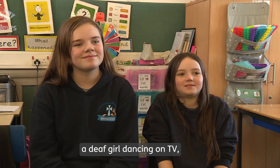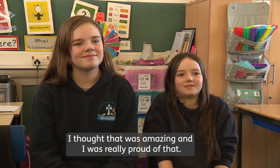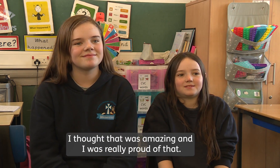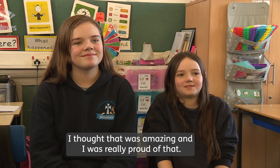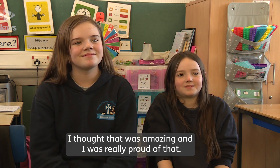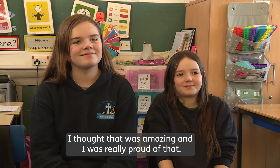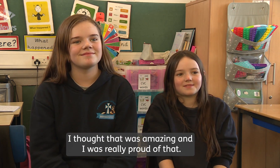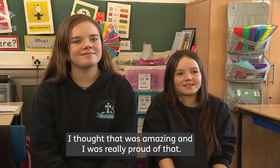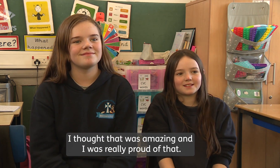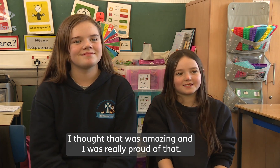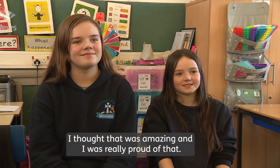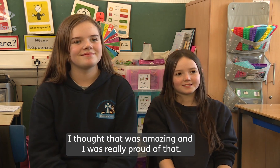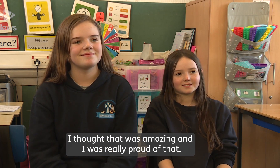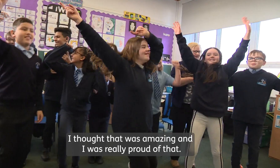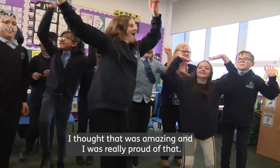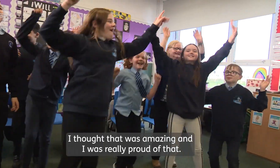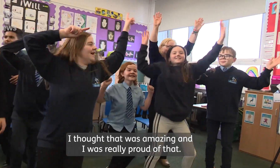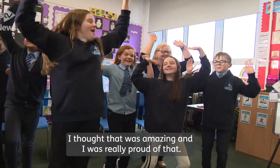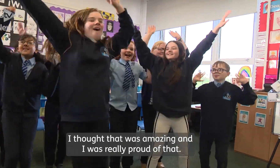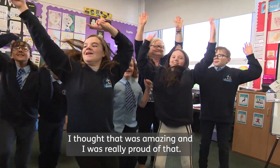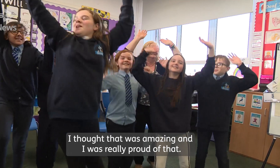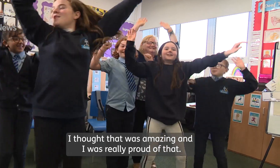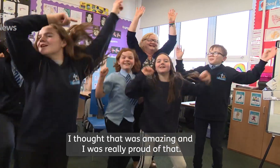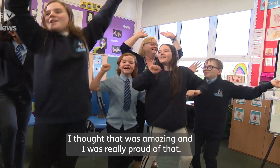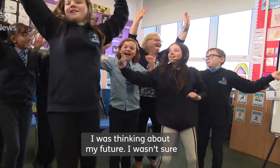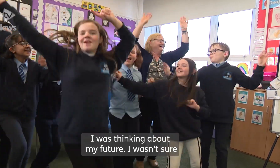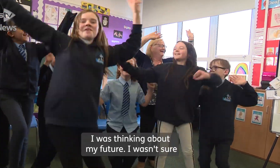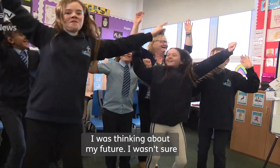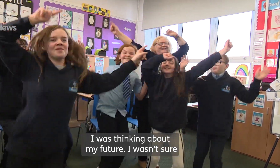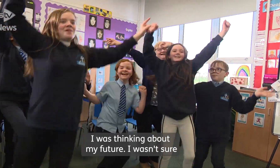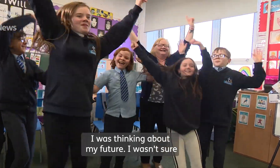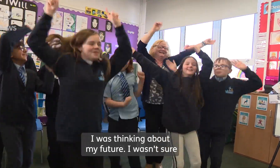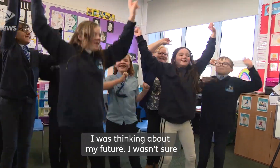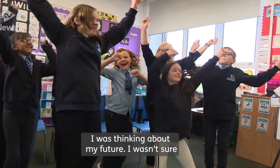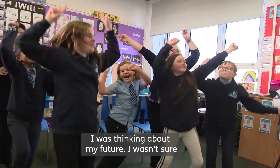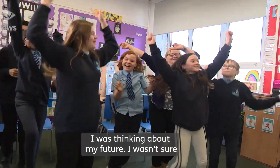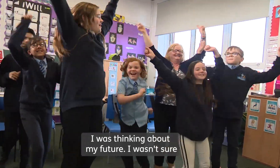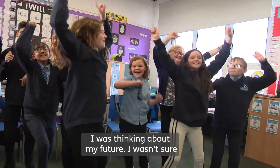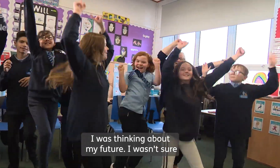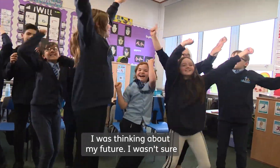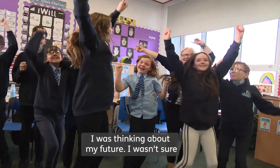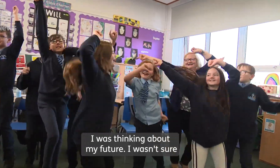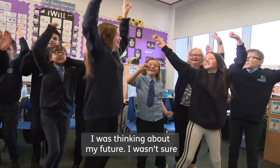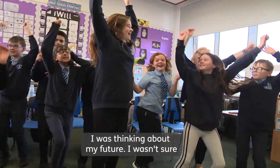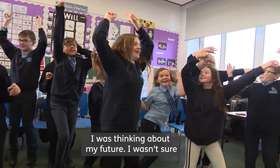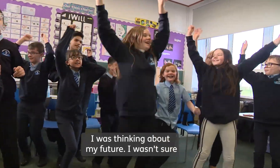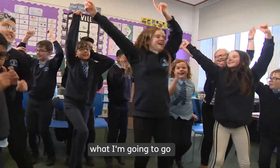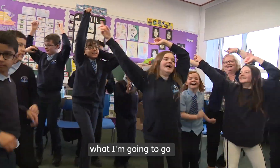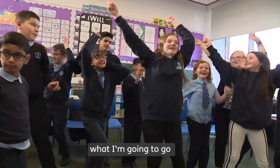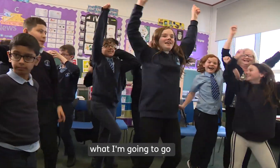I thought that was amazing and I was really proud of that I was thinking about my future I wasn't sure what